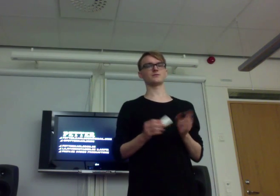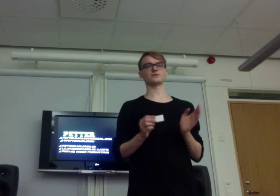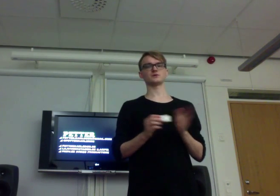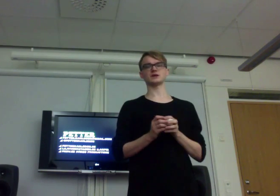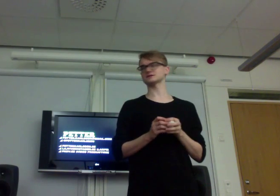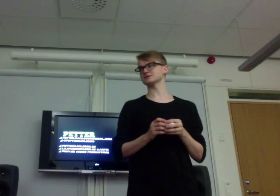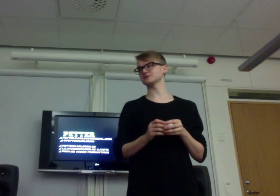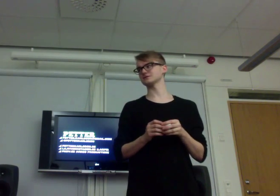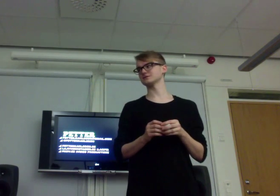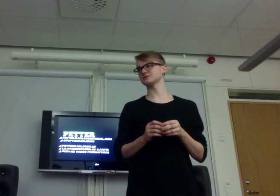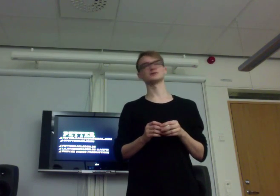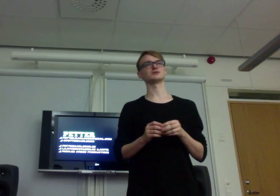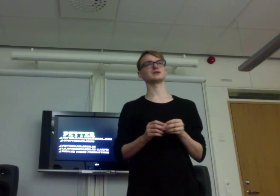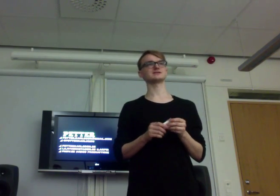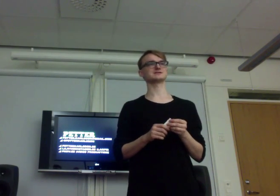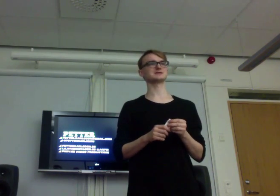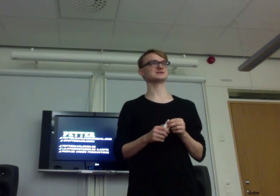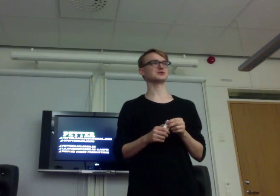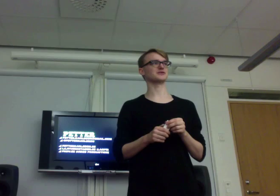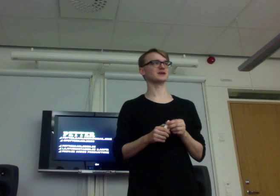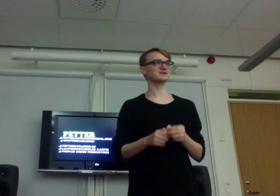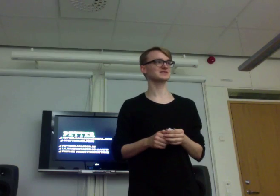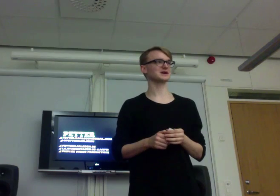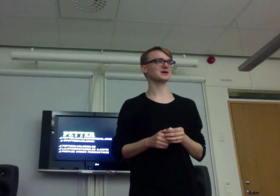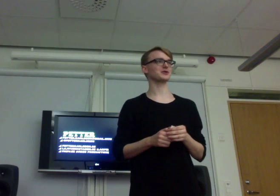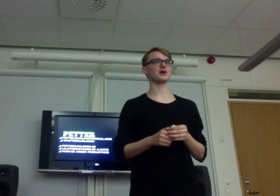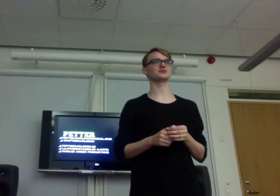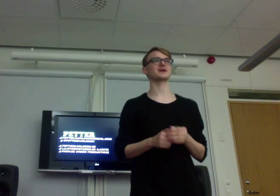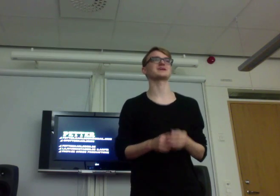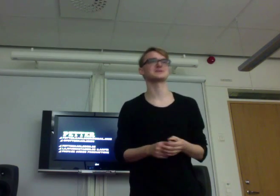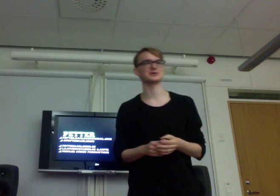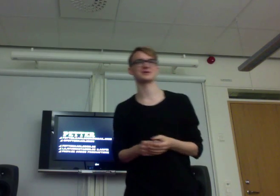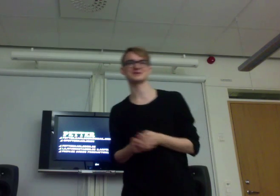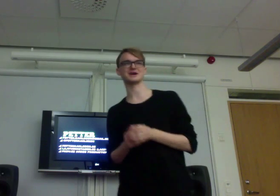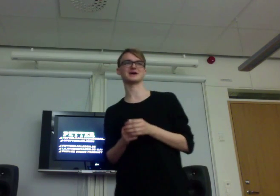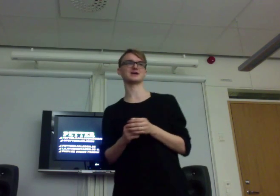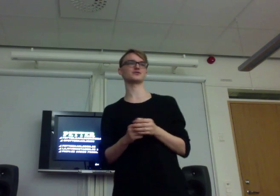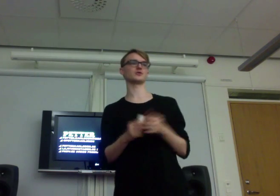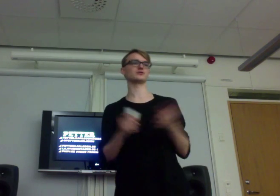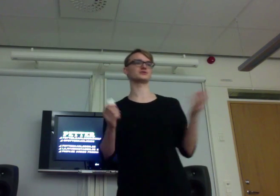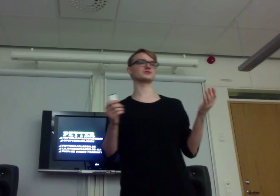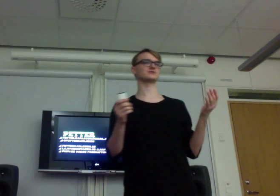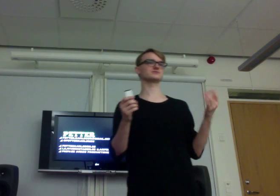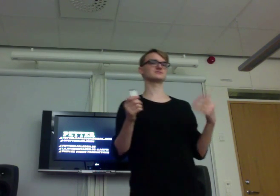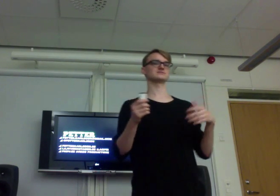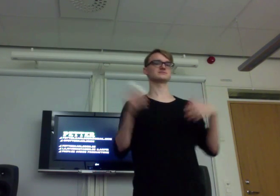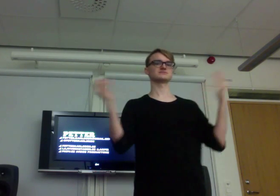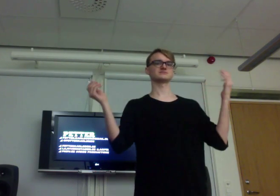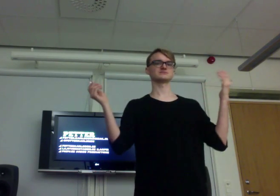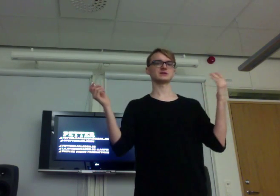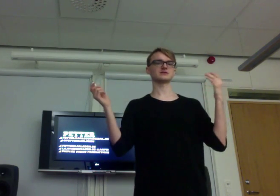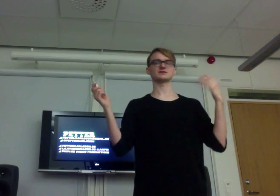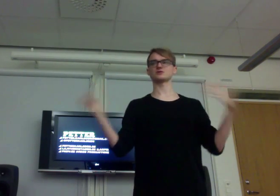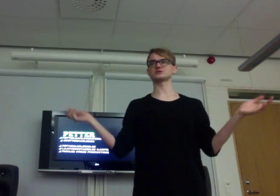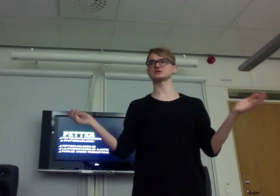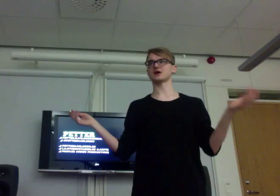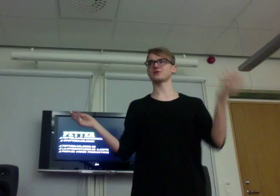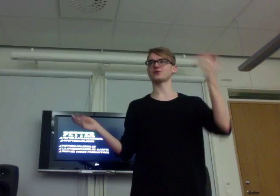Yes. That's sort of it. I don't know how tired you are. If you want questions now or